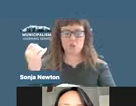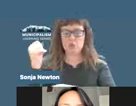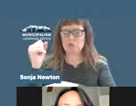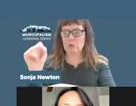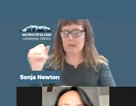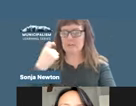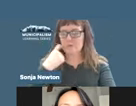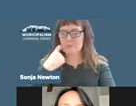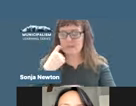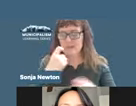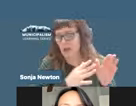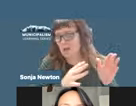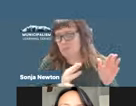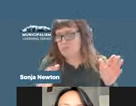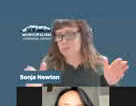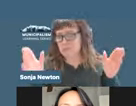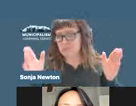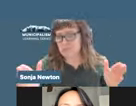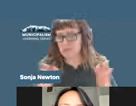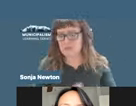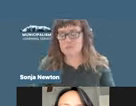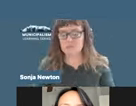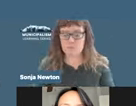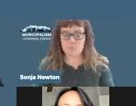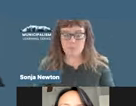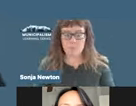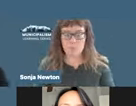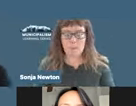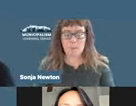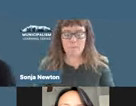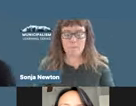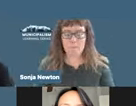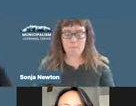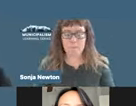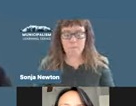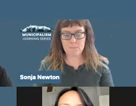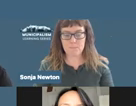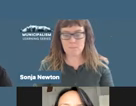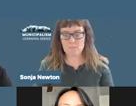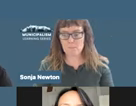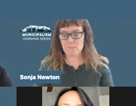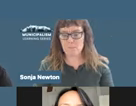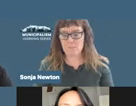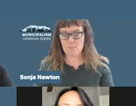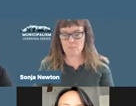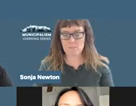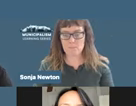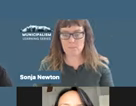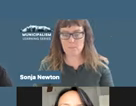Y sabemos que la insurgencia urbana no es nueva, y todo se remonta incluso la que llamaban la Comuna de París,